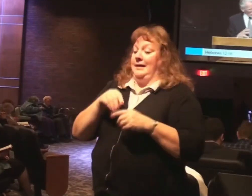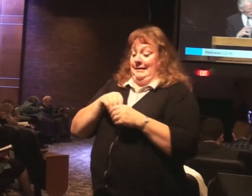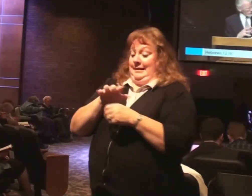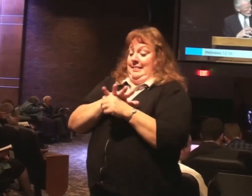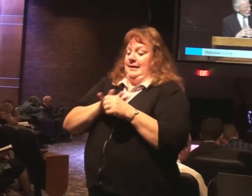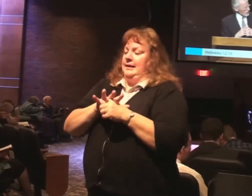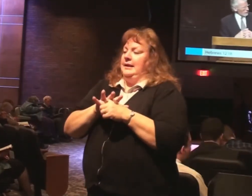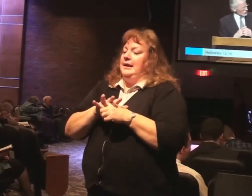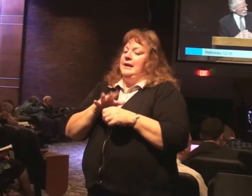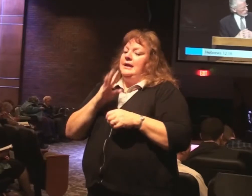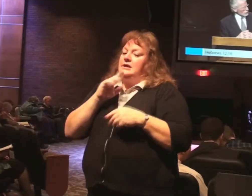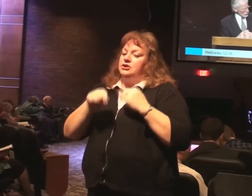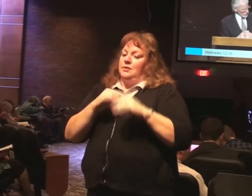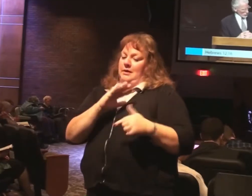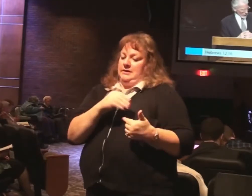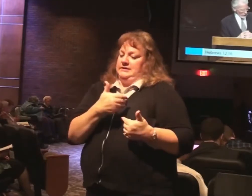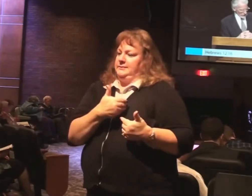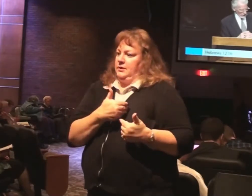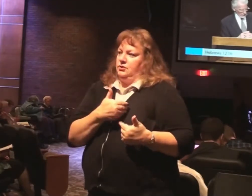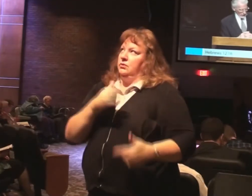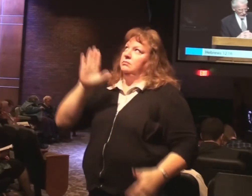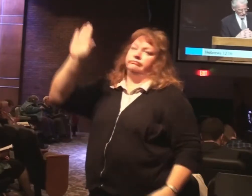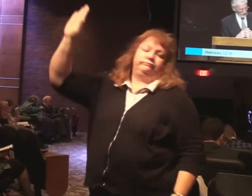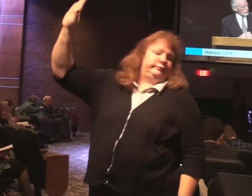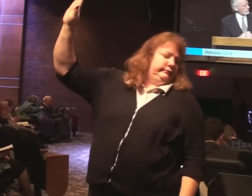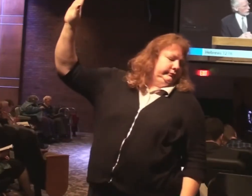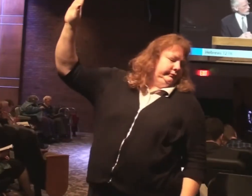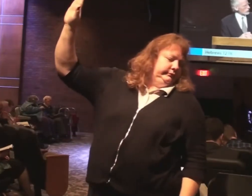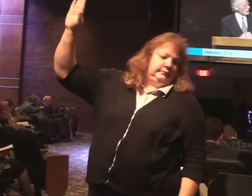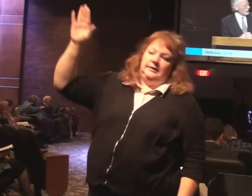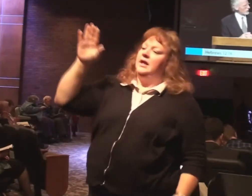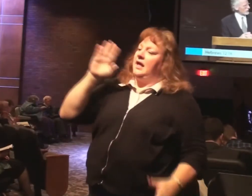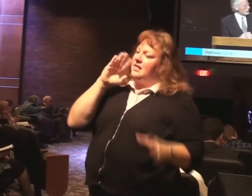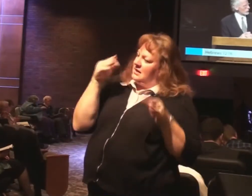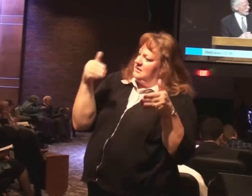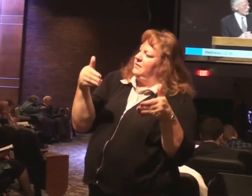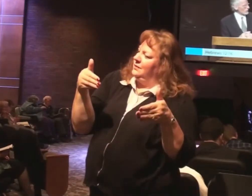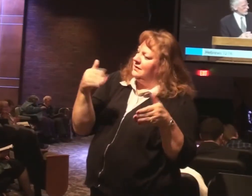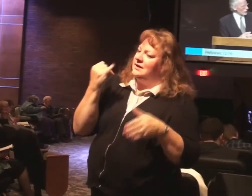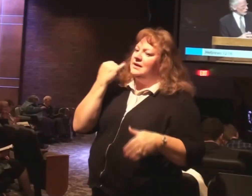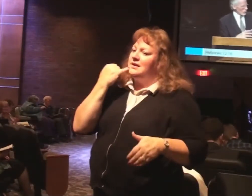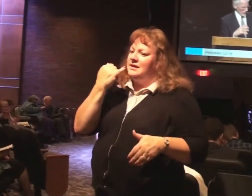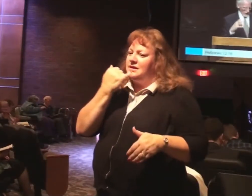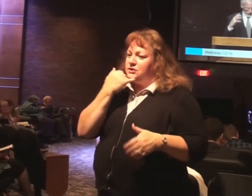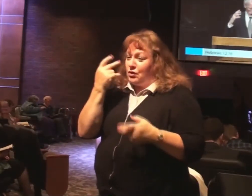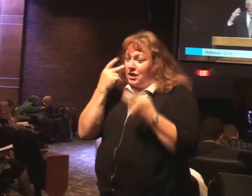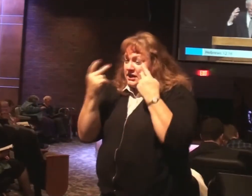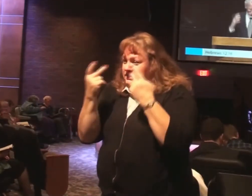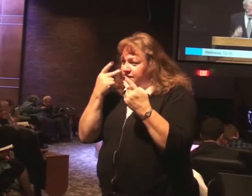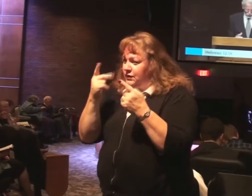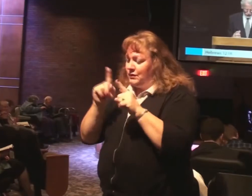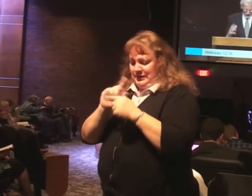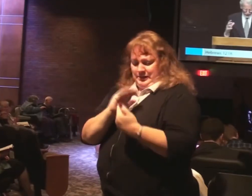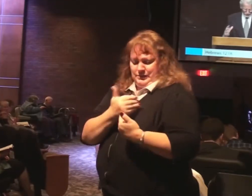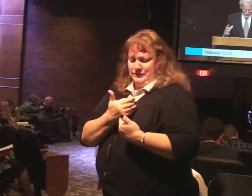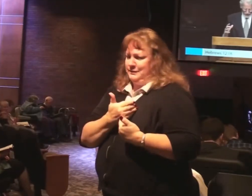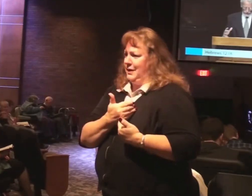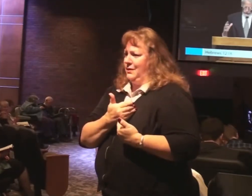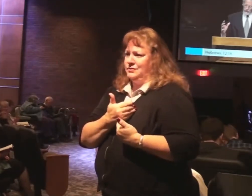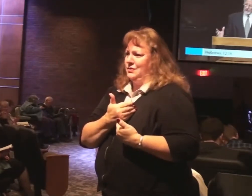here, he is talking about spiritual immorality. And that is what he focuses on. As Israel was viewed as spiritually unfaithful to